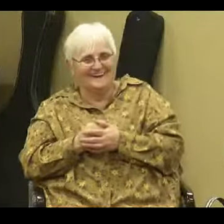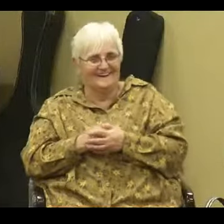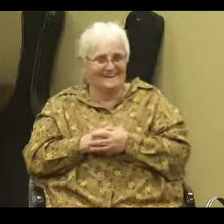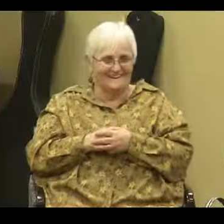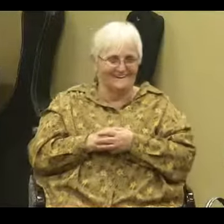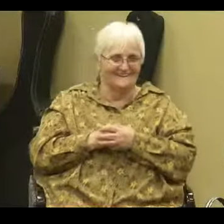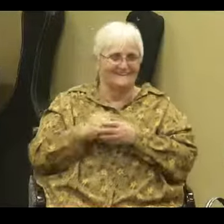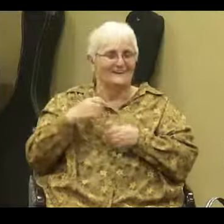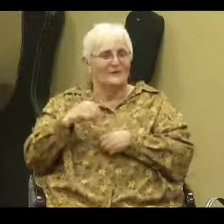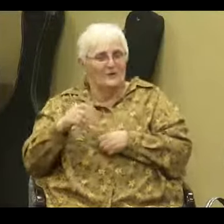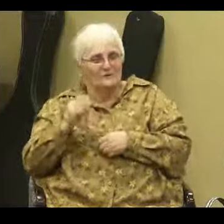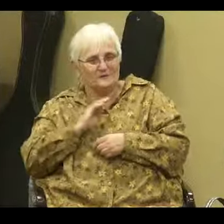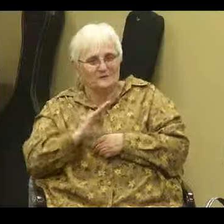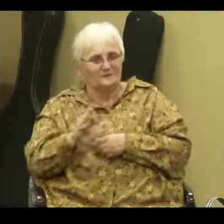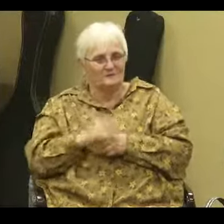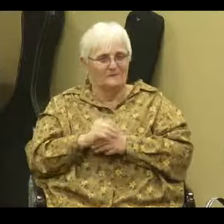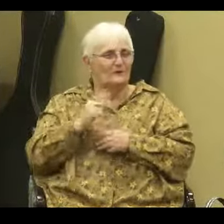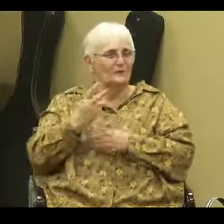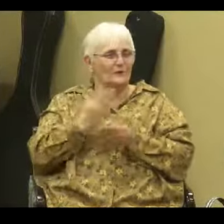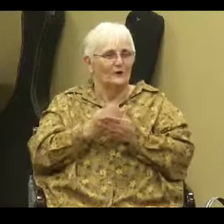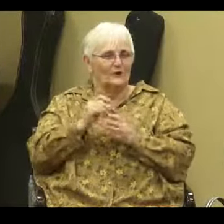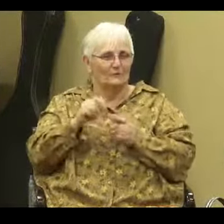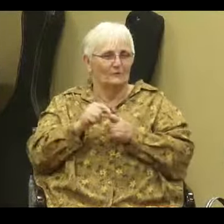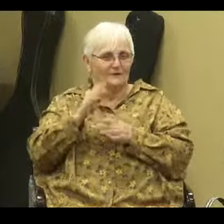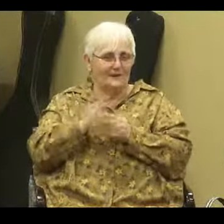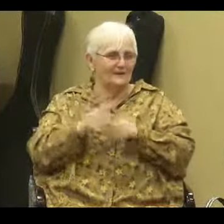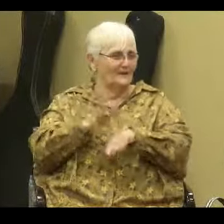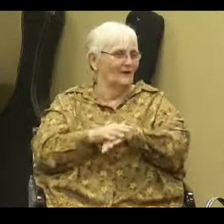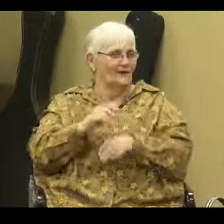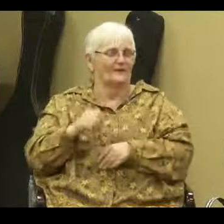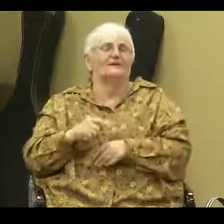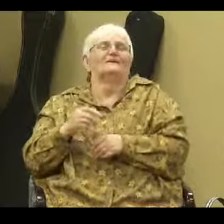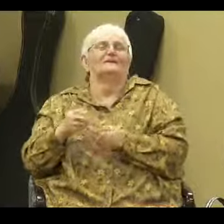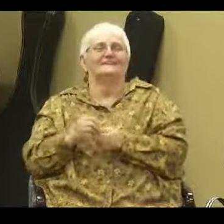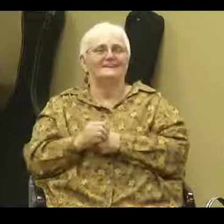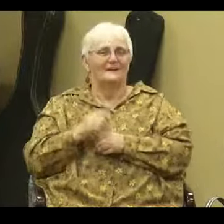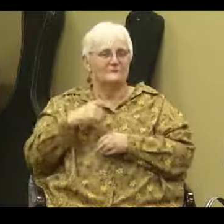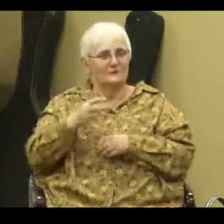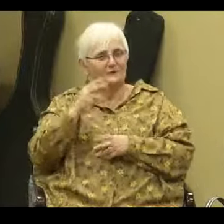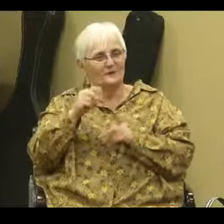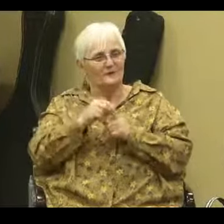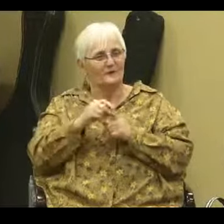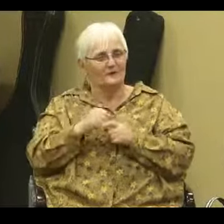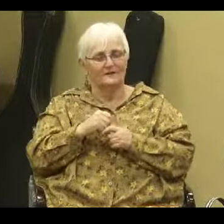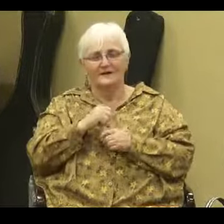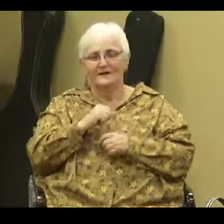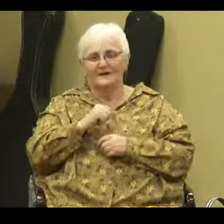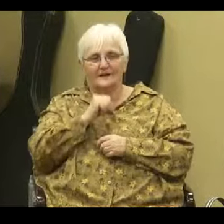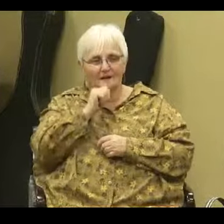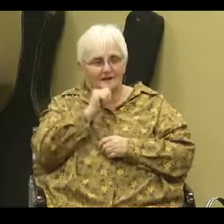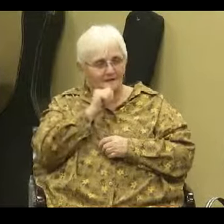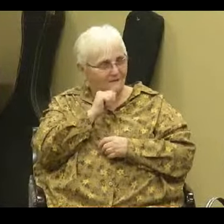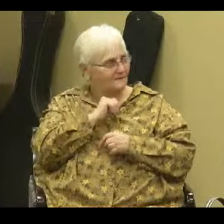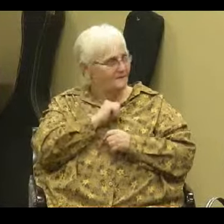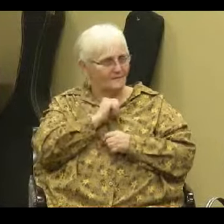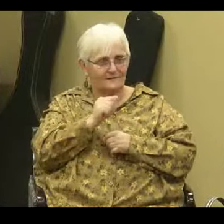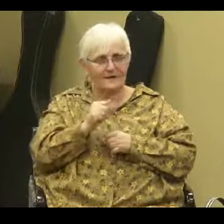those would be two good words to end it on but those two words that don't settle okay don't settle